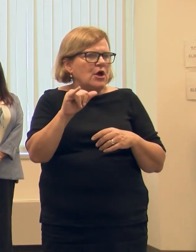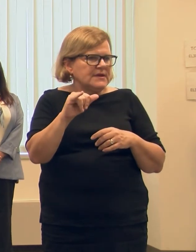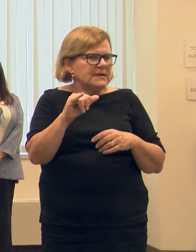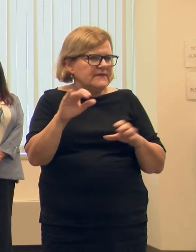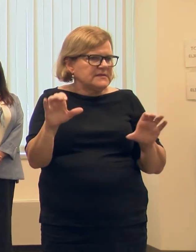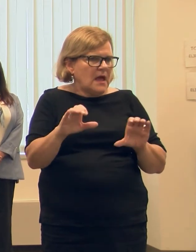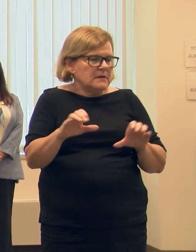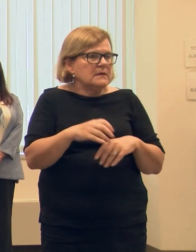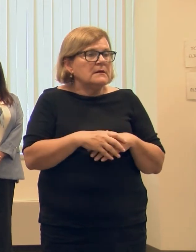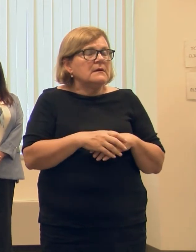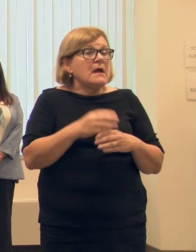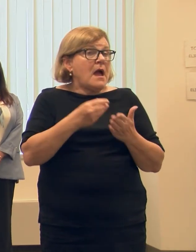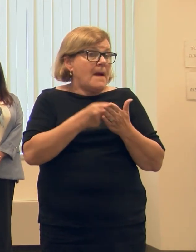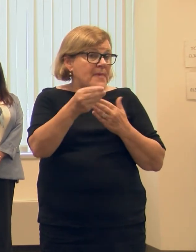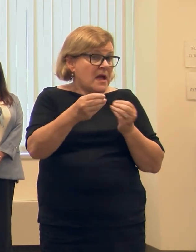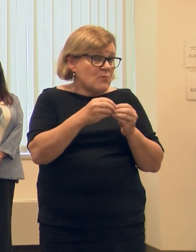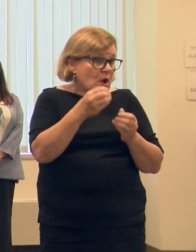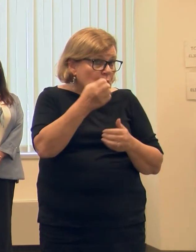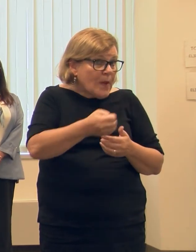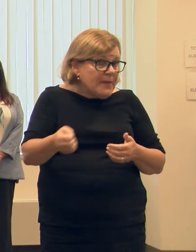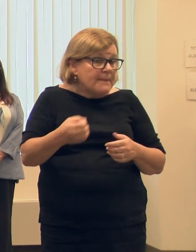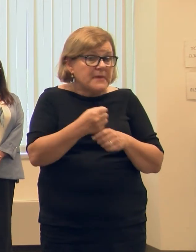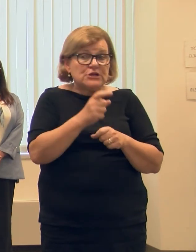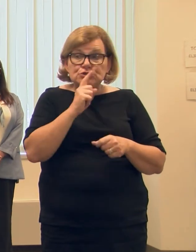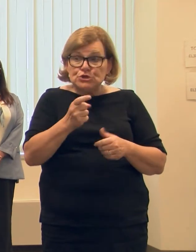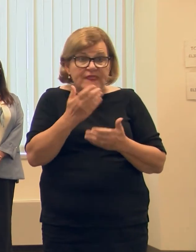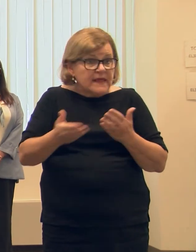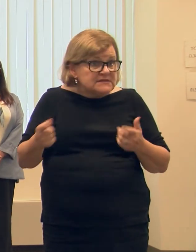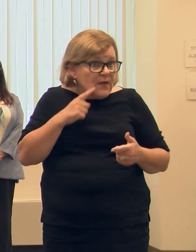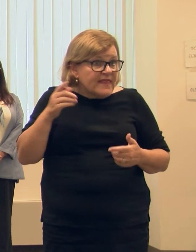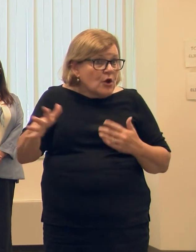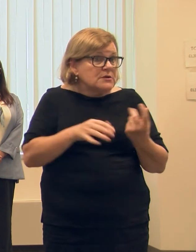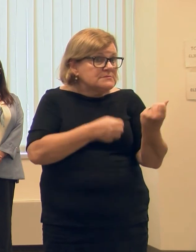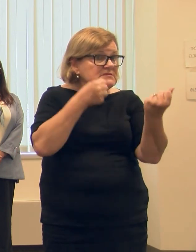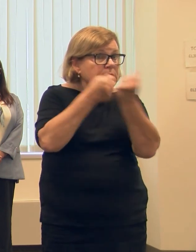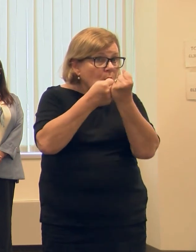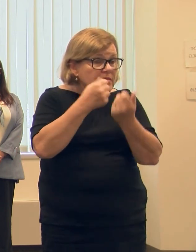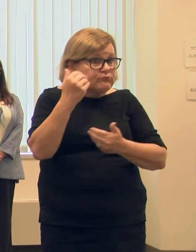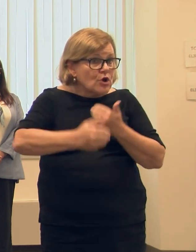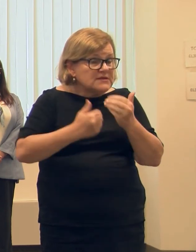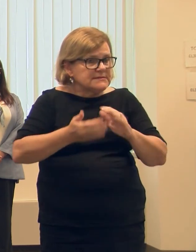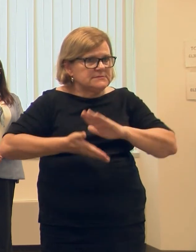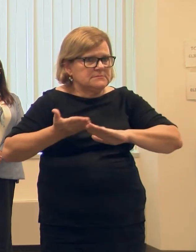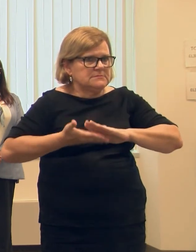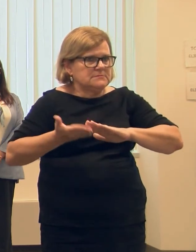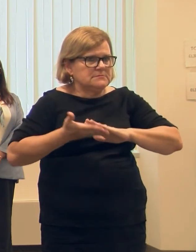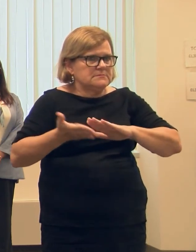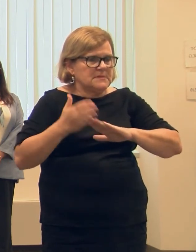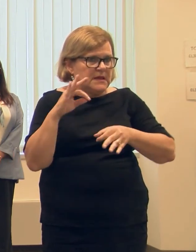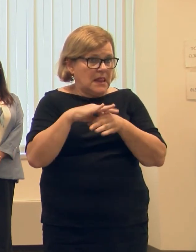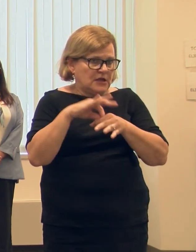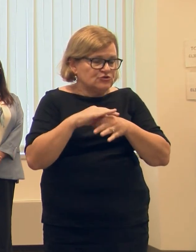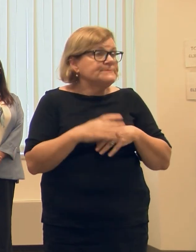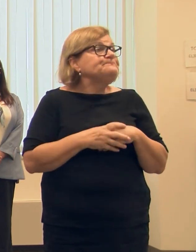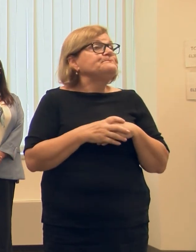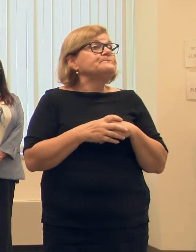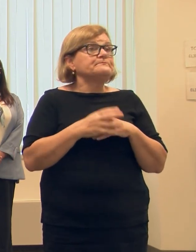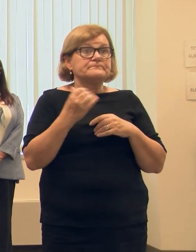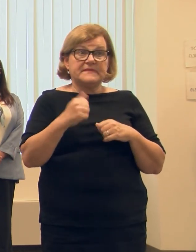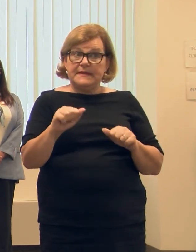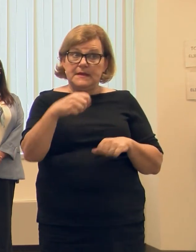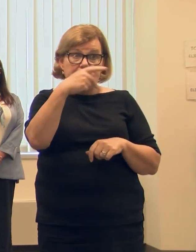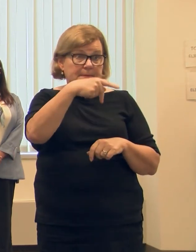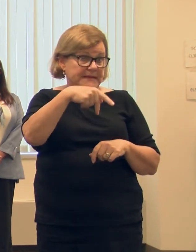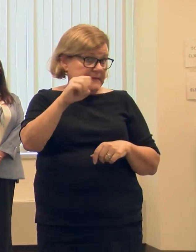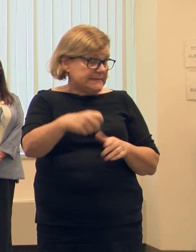into. Buying additional equipment and making sure that the equipment is there to be able to help support the processing and running of elections. If there is any personal